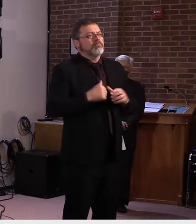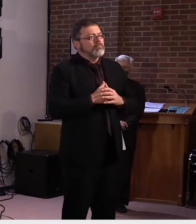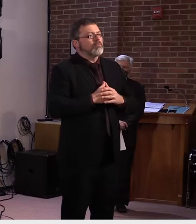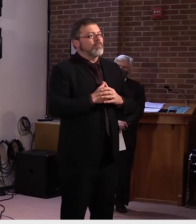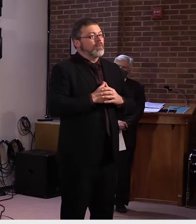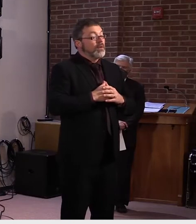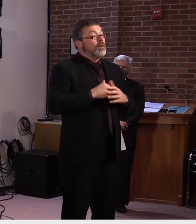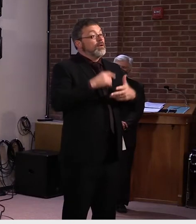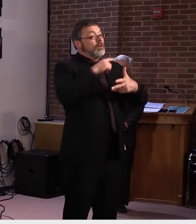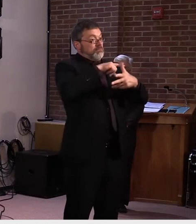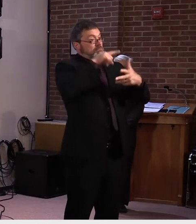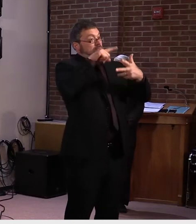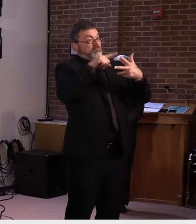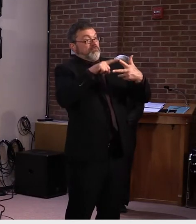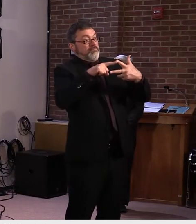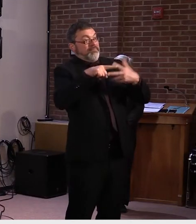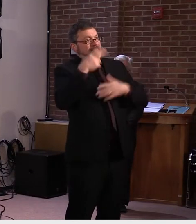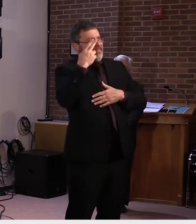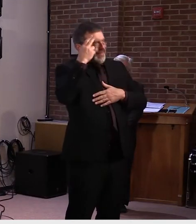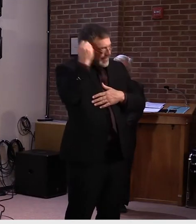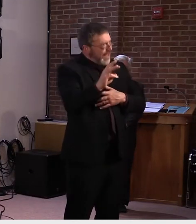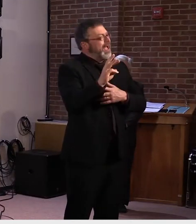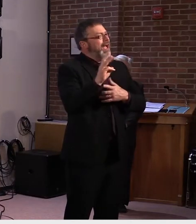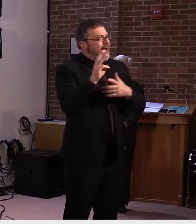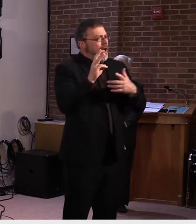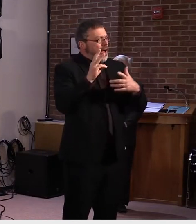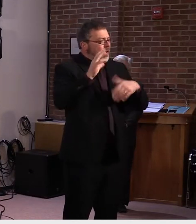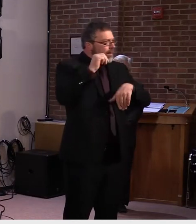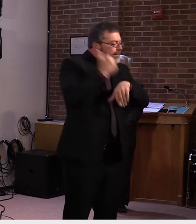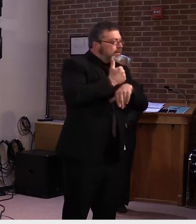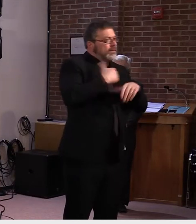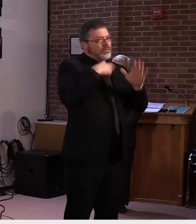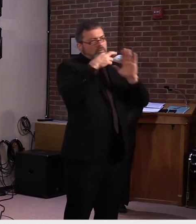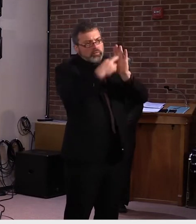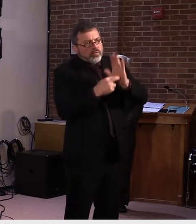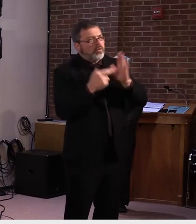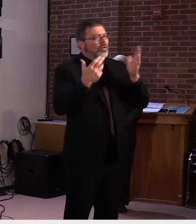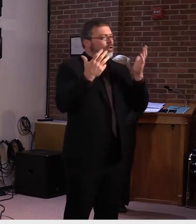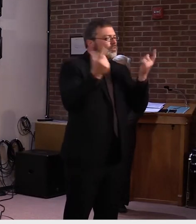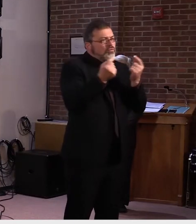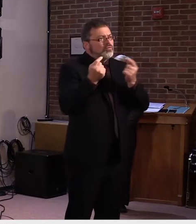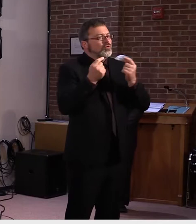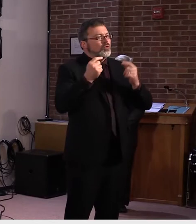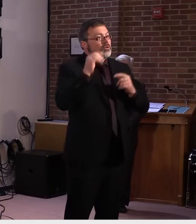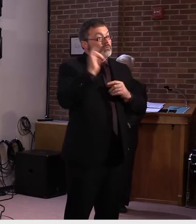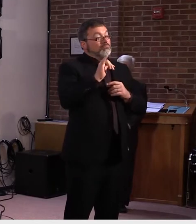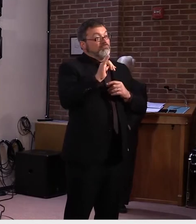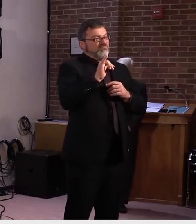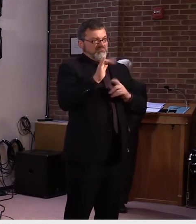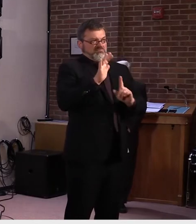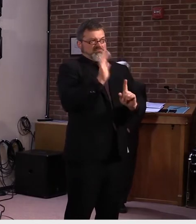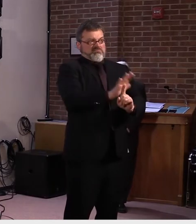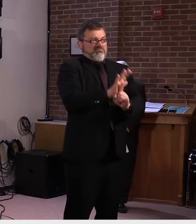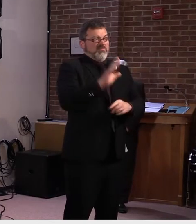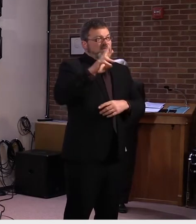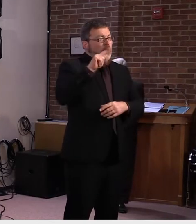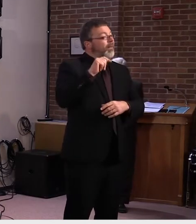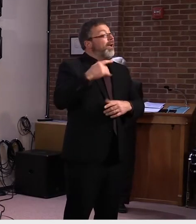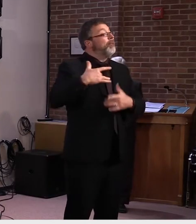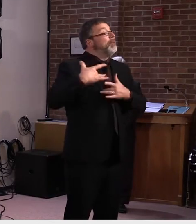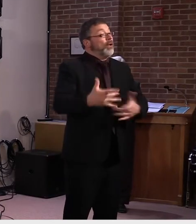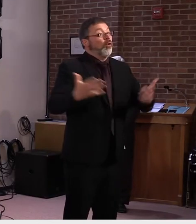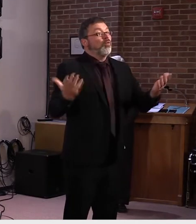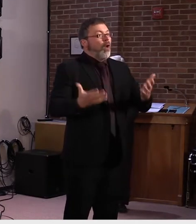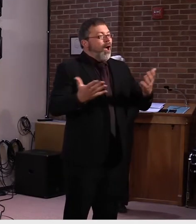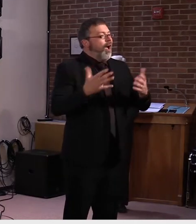Vermont has a 200-year-old tradition of local school boards. It's a tradition that gives parents a lot of input